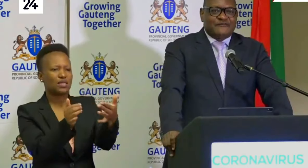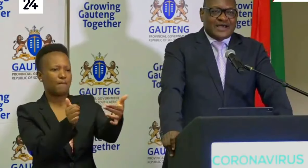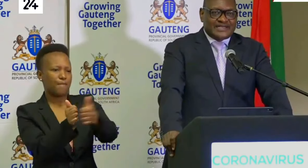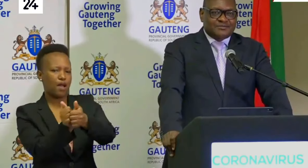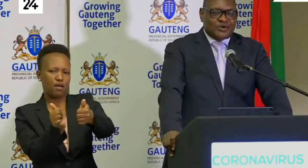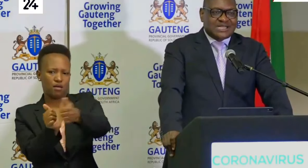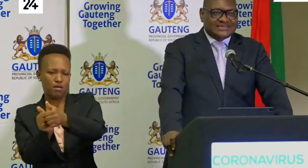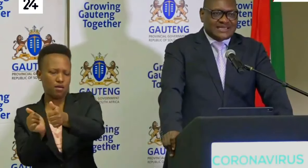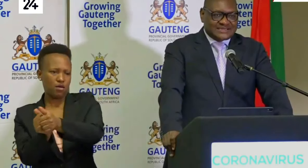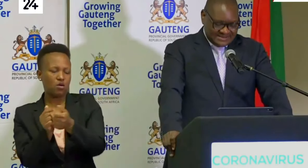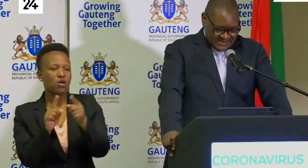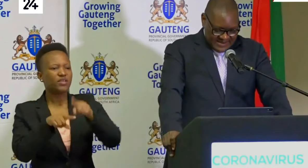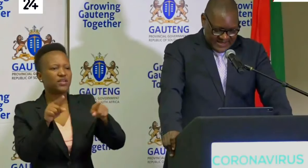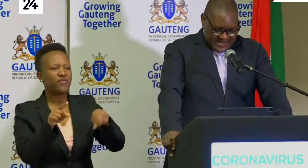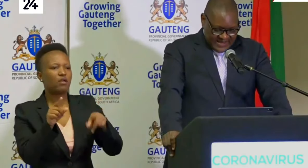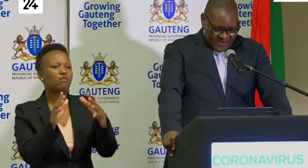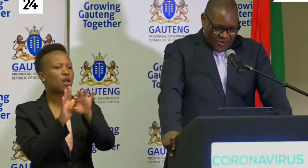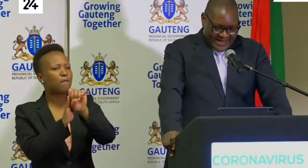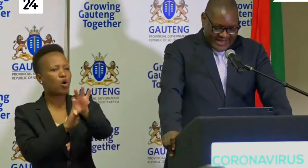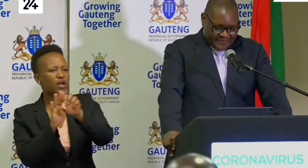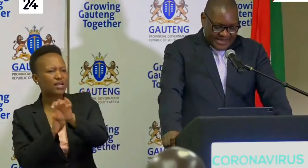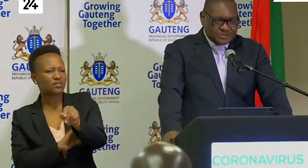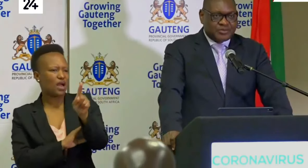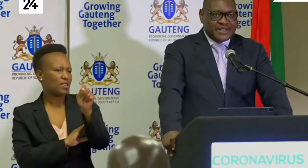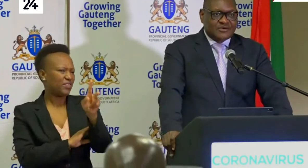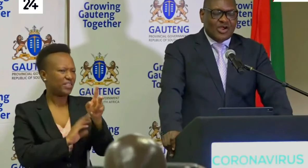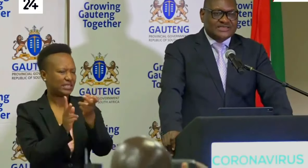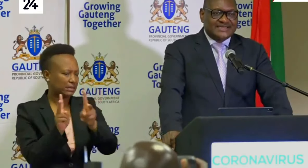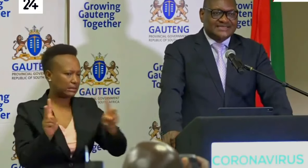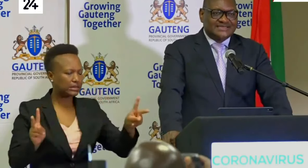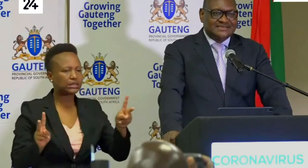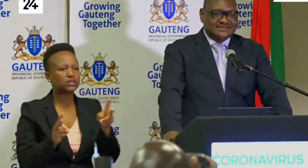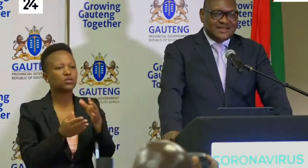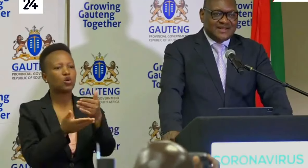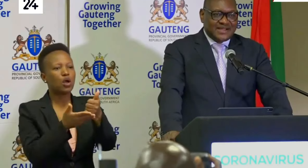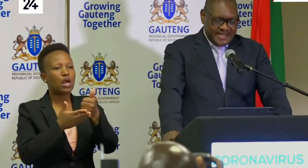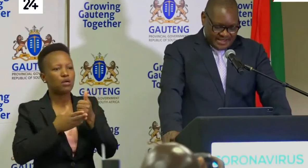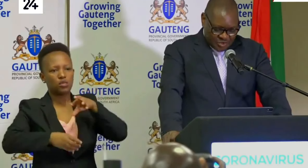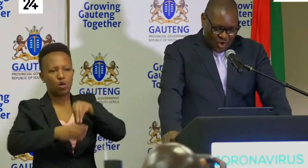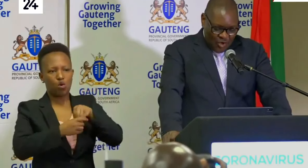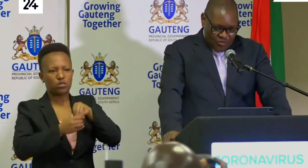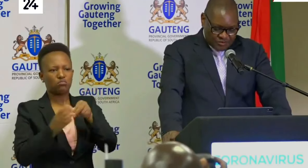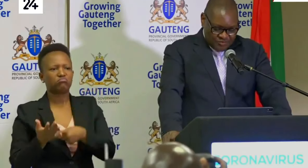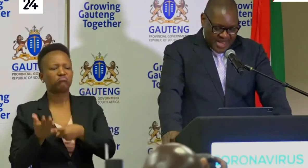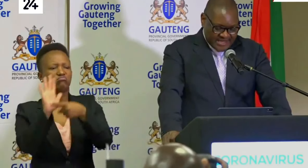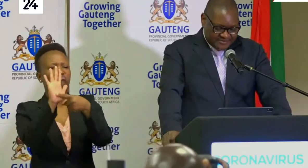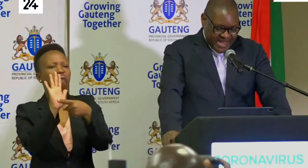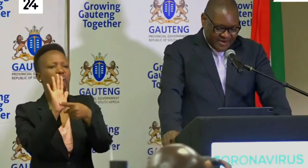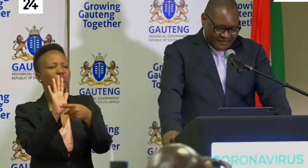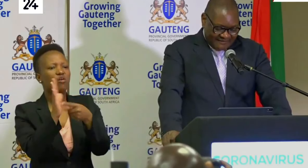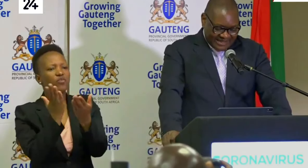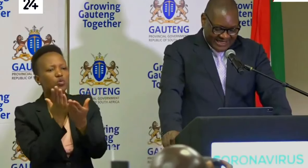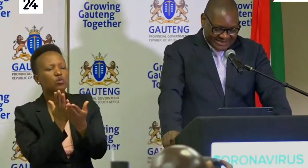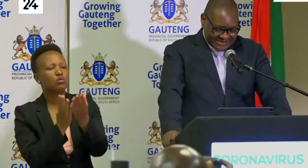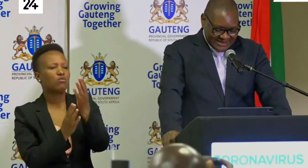have with various broadcasters who are helping to bring content at home to as